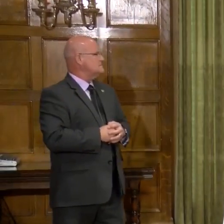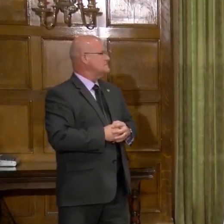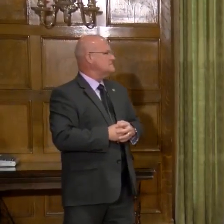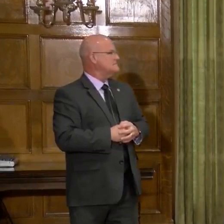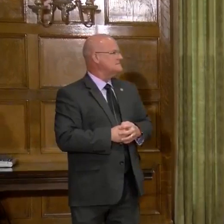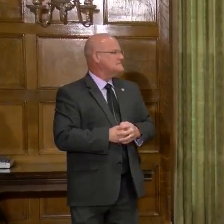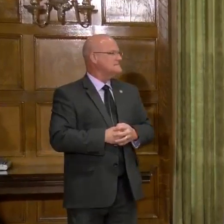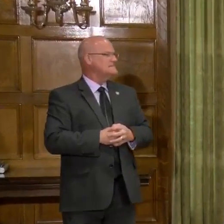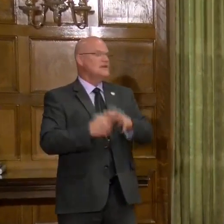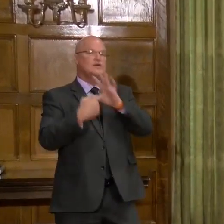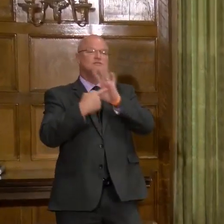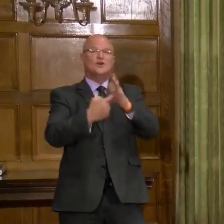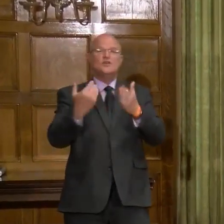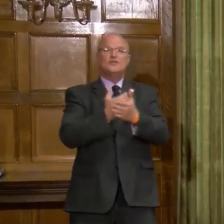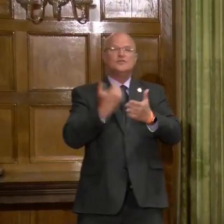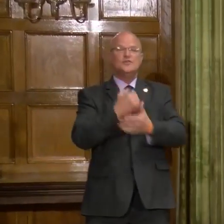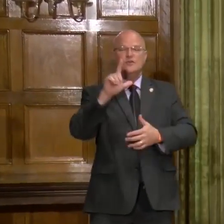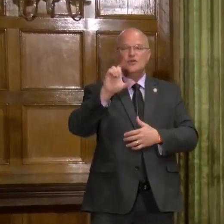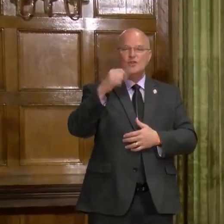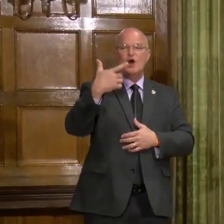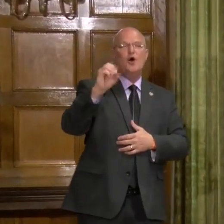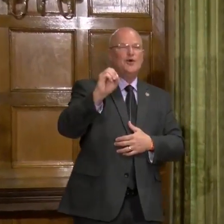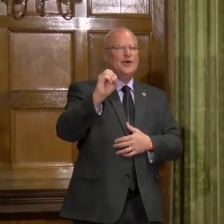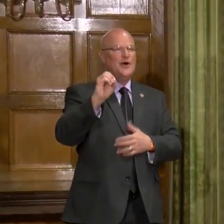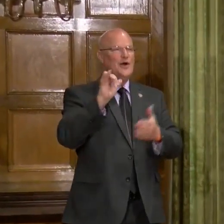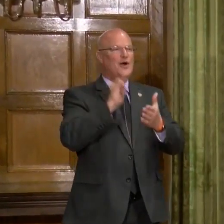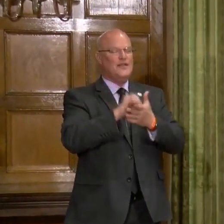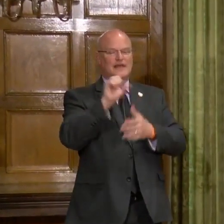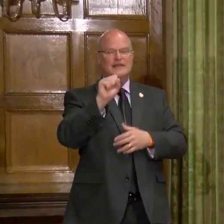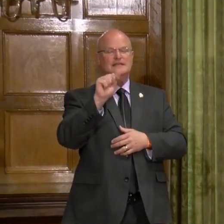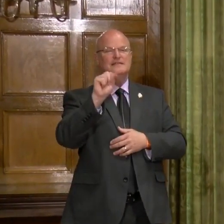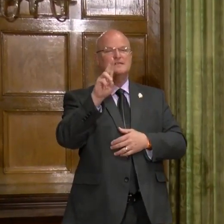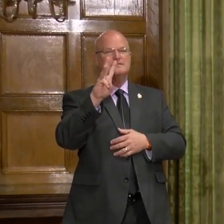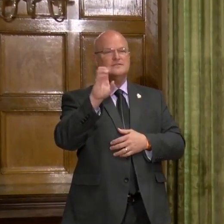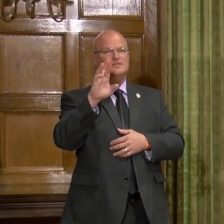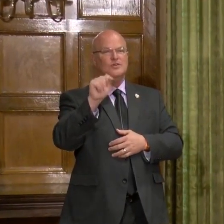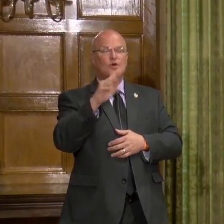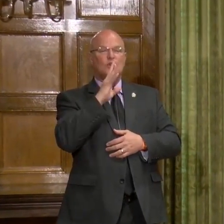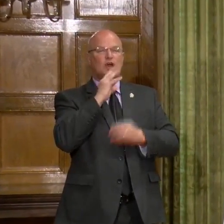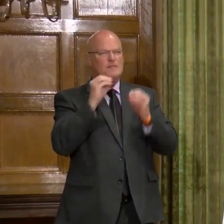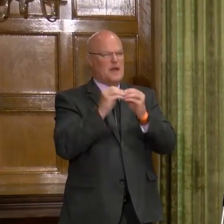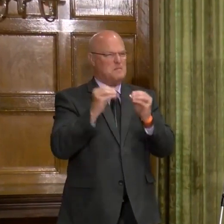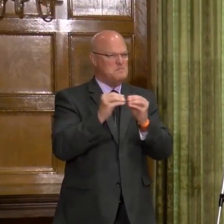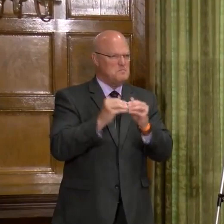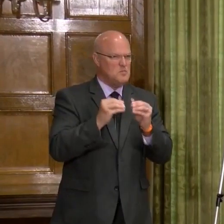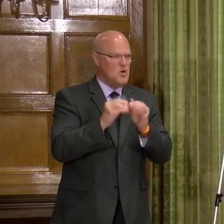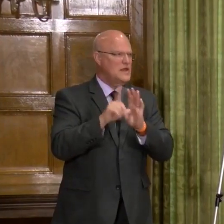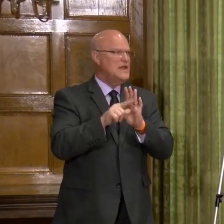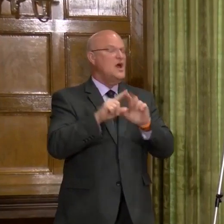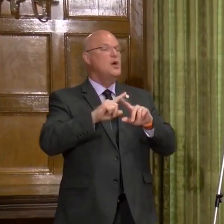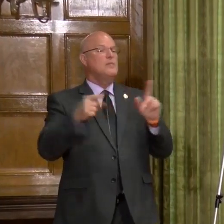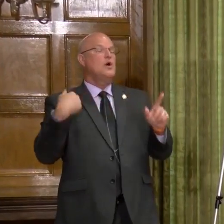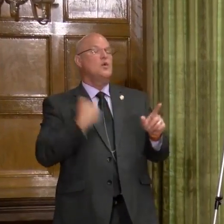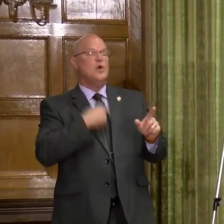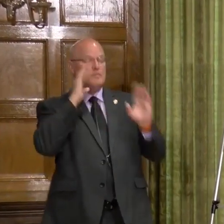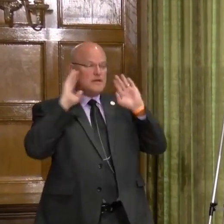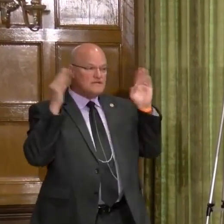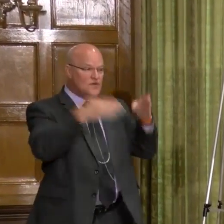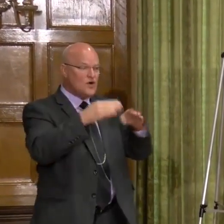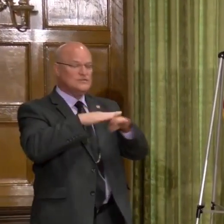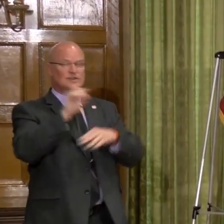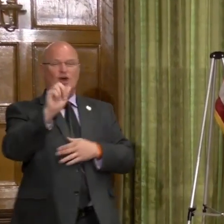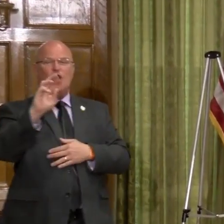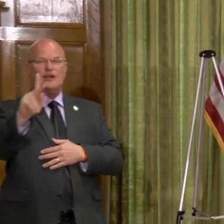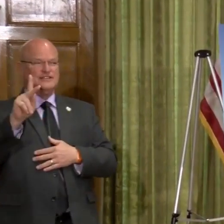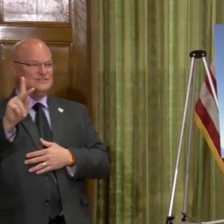the new logo that Stuart will be talking about a little bit more. But we are going to be focusing on